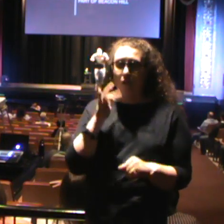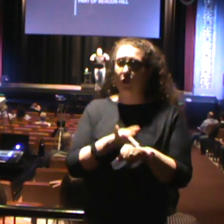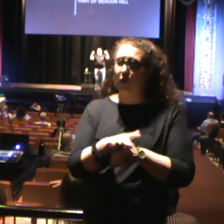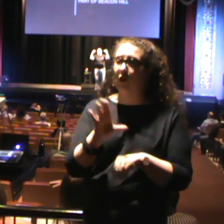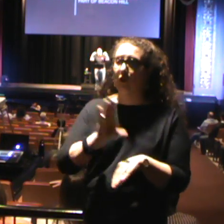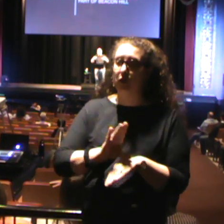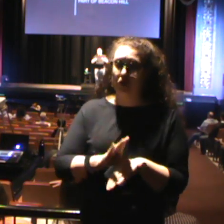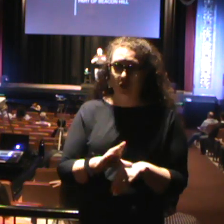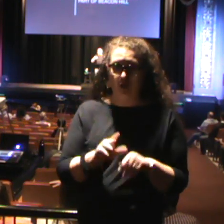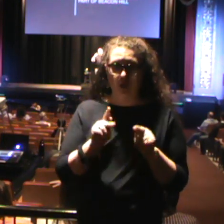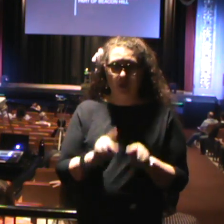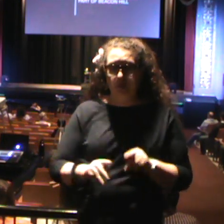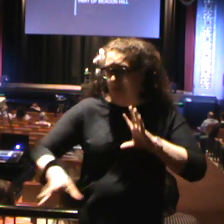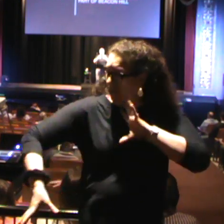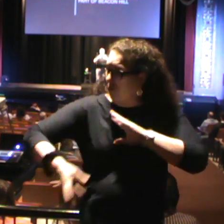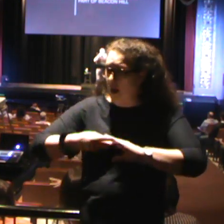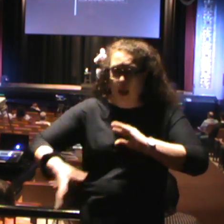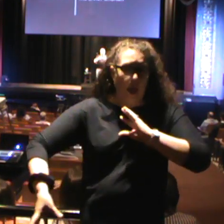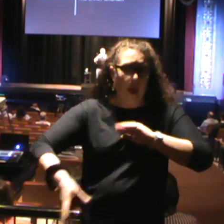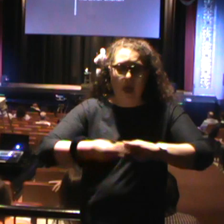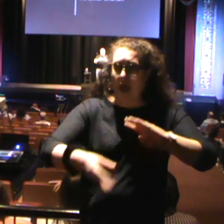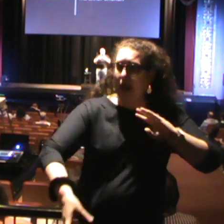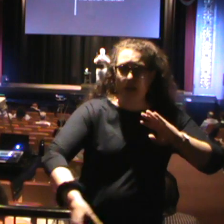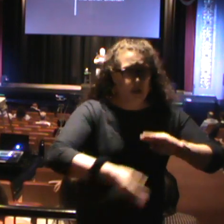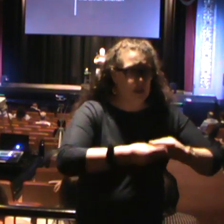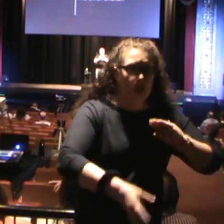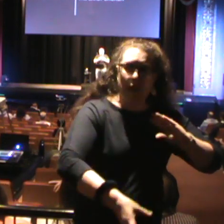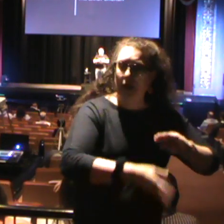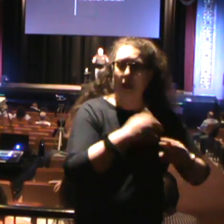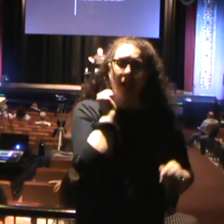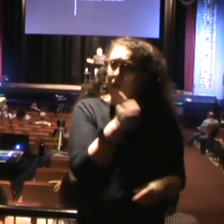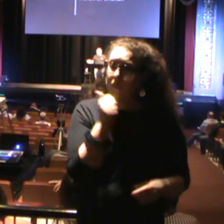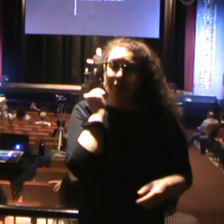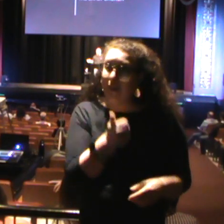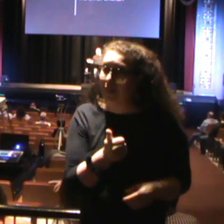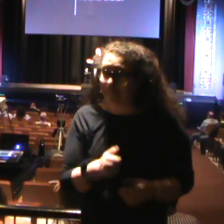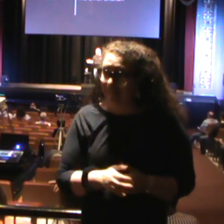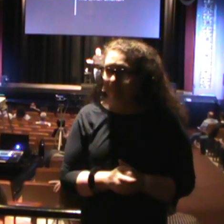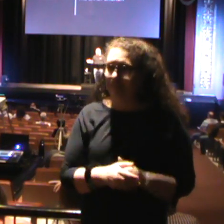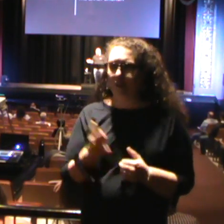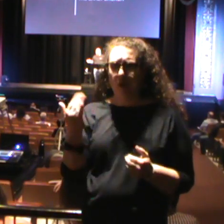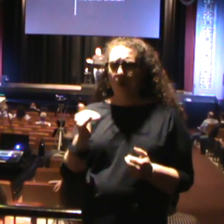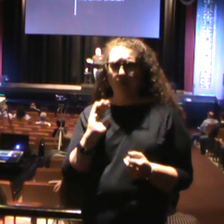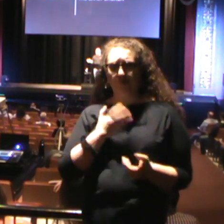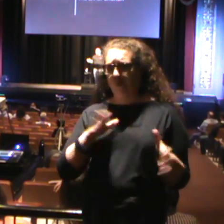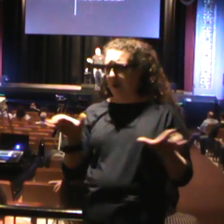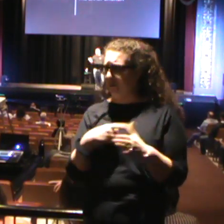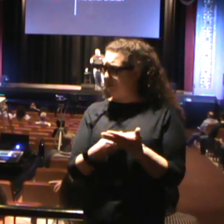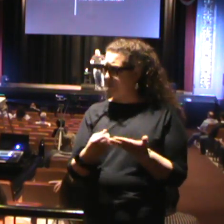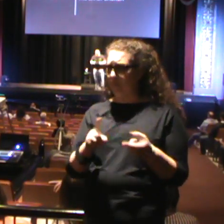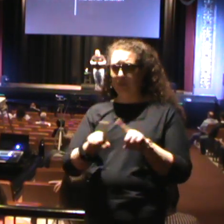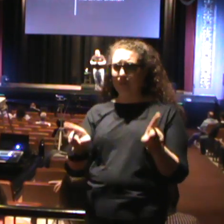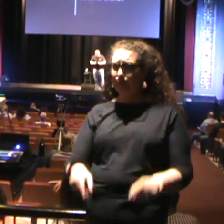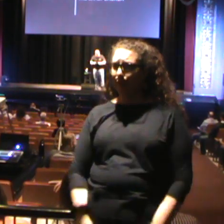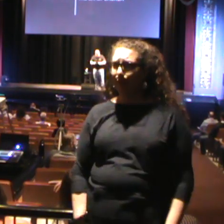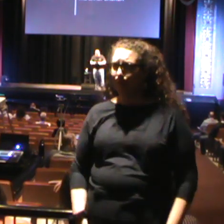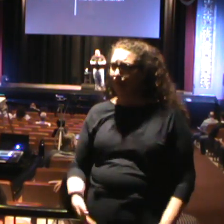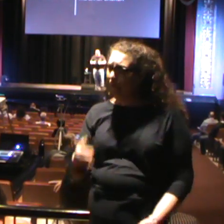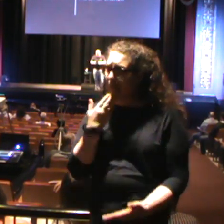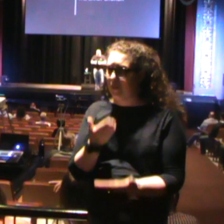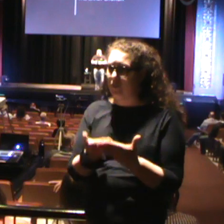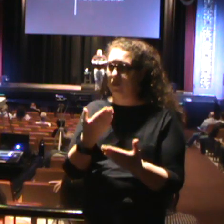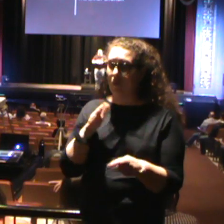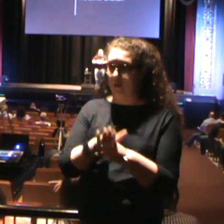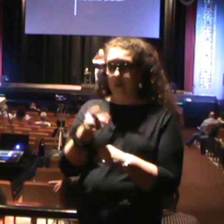that, and people were added to the number every single day. Why do we want to do anything different, church? It was good enough for Jesus.